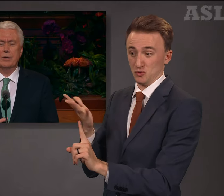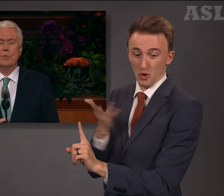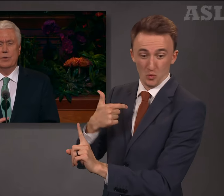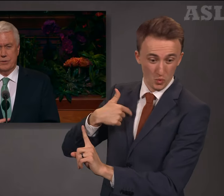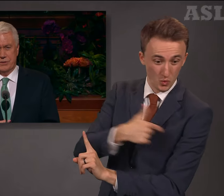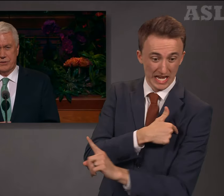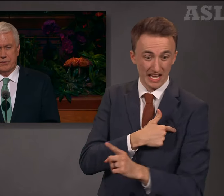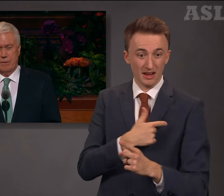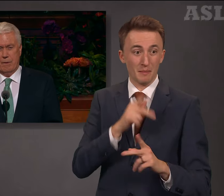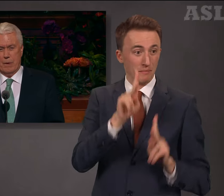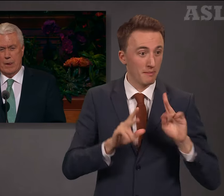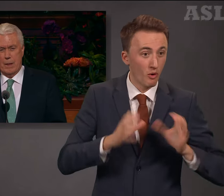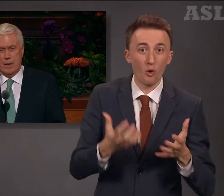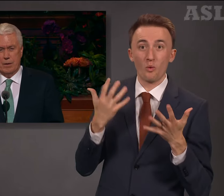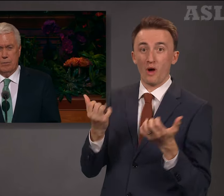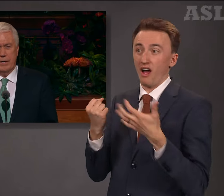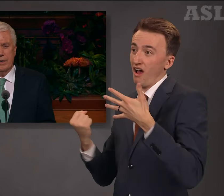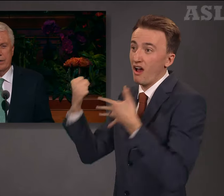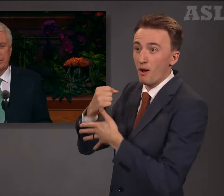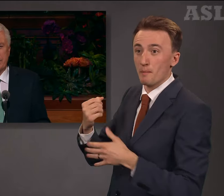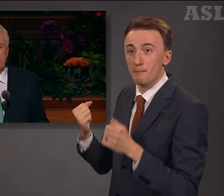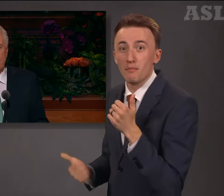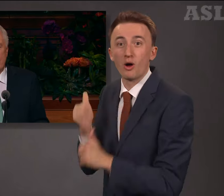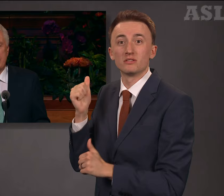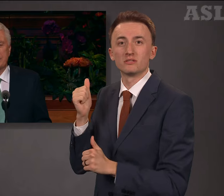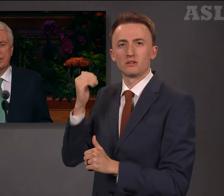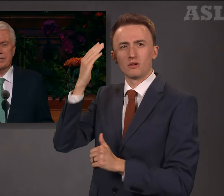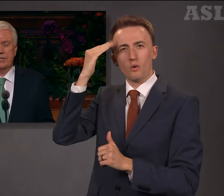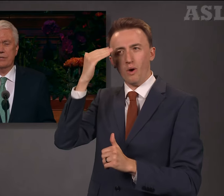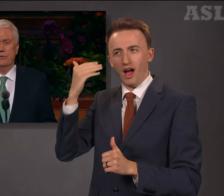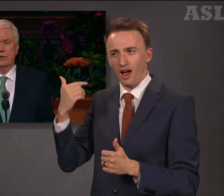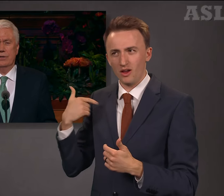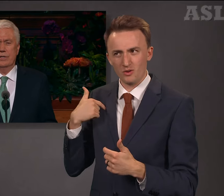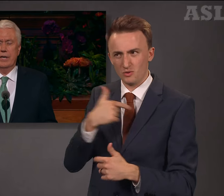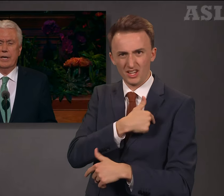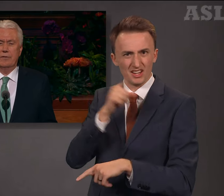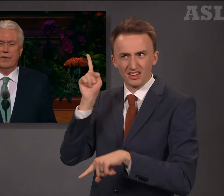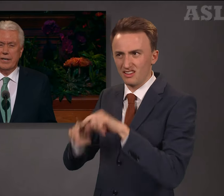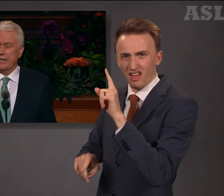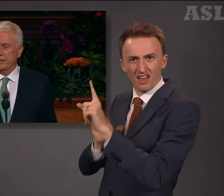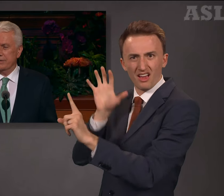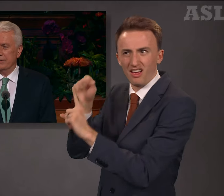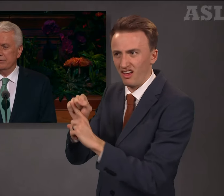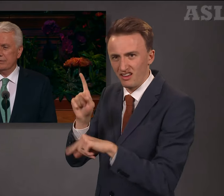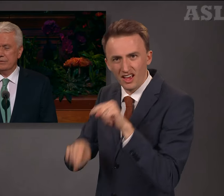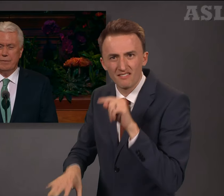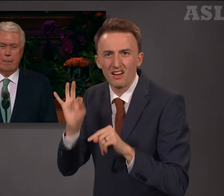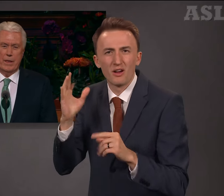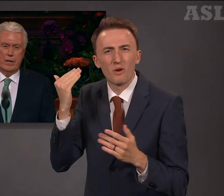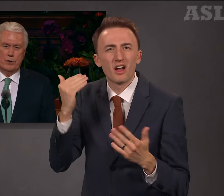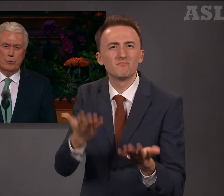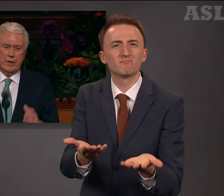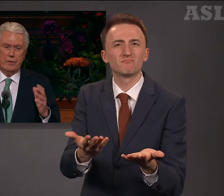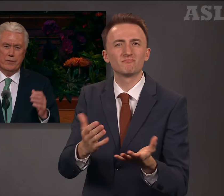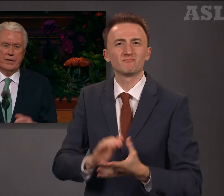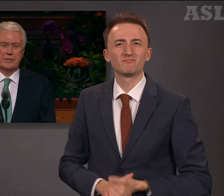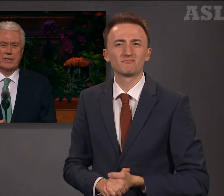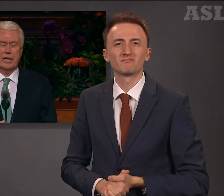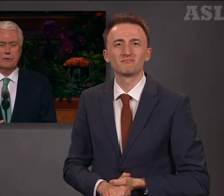most, why are we so unsuccessful at finding it? To paraphrase a country